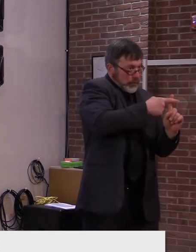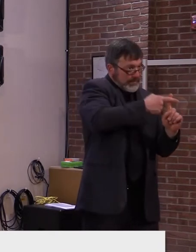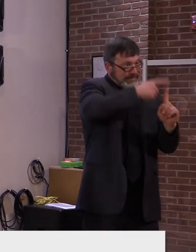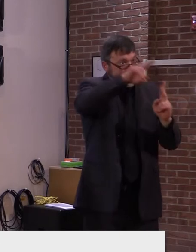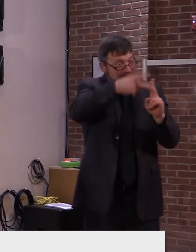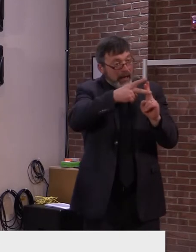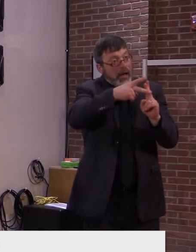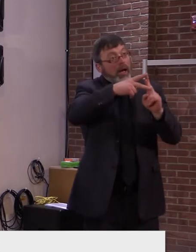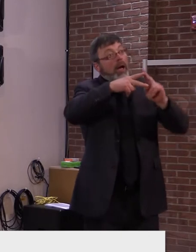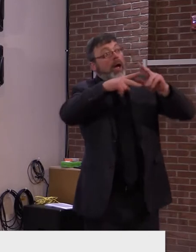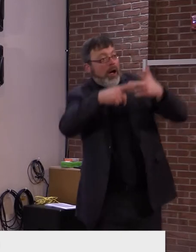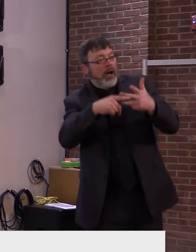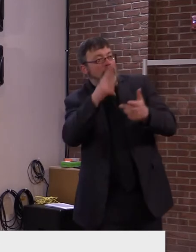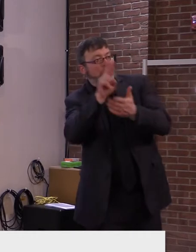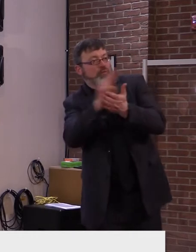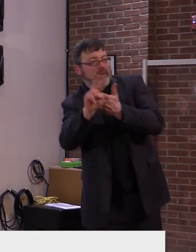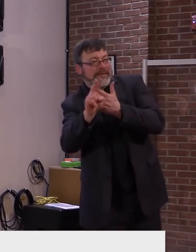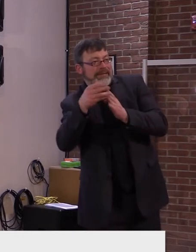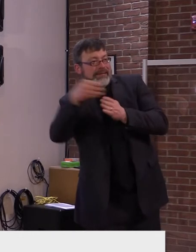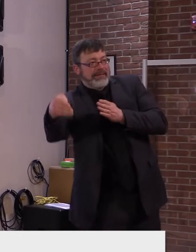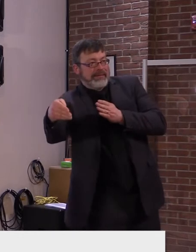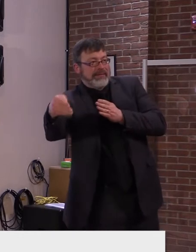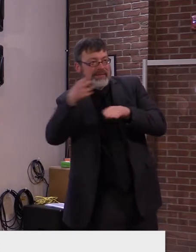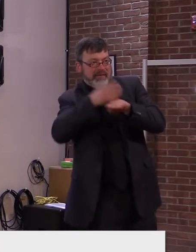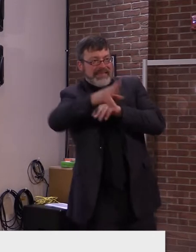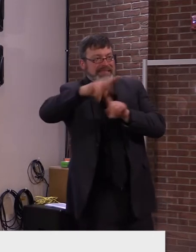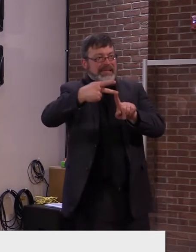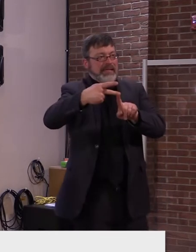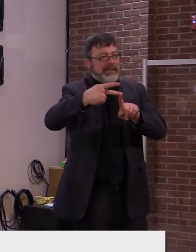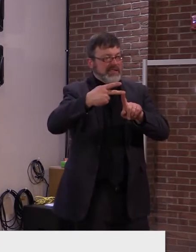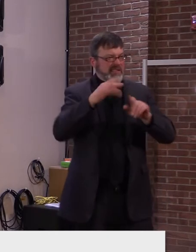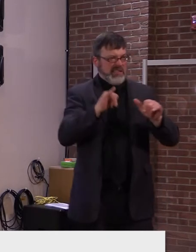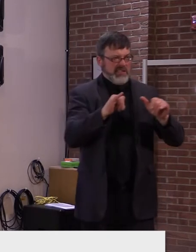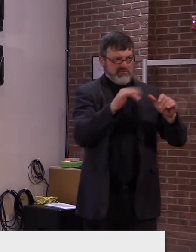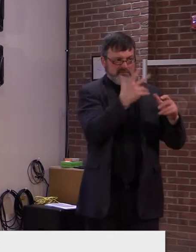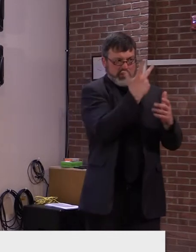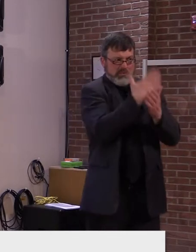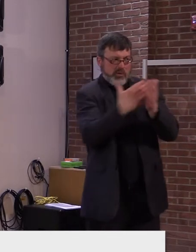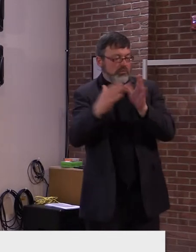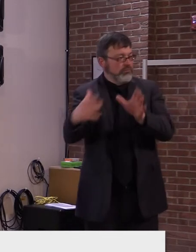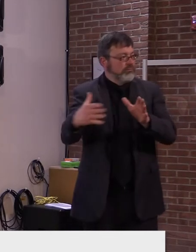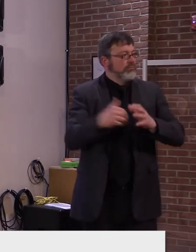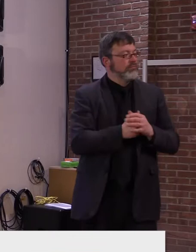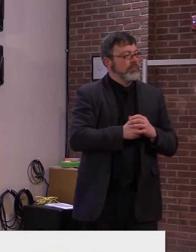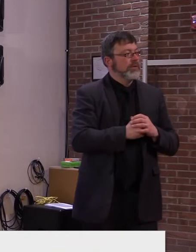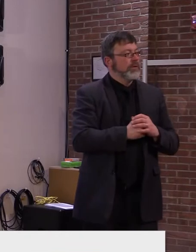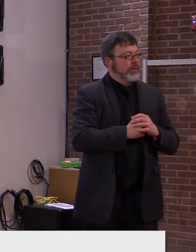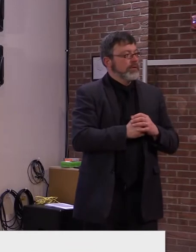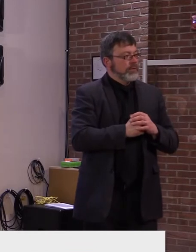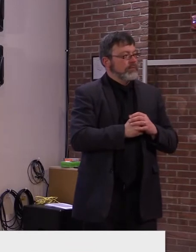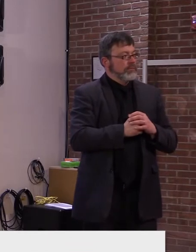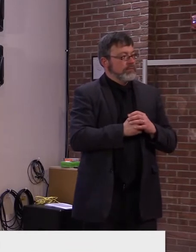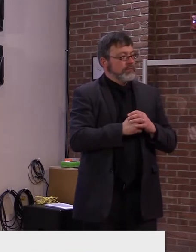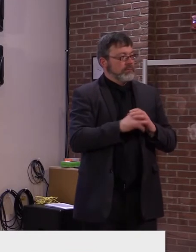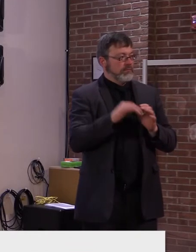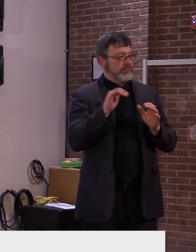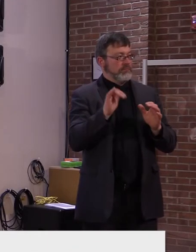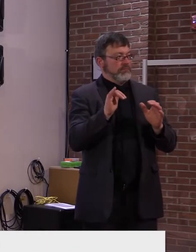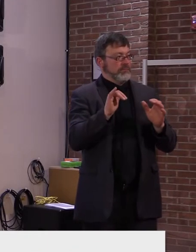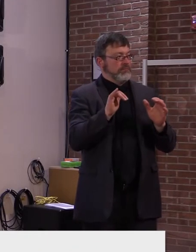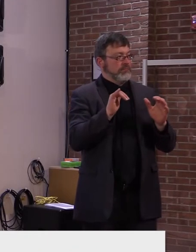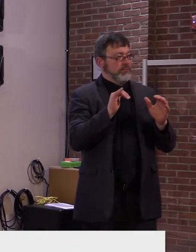services, CMS have not issued new regulations for long-term care facilities, these updated recommendations